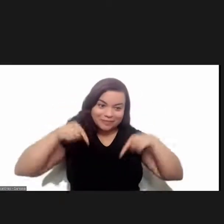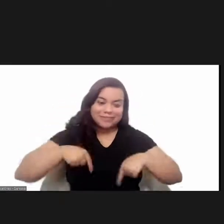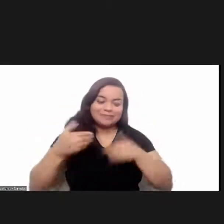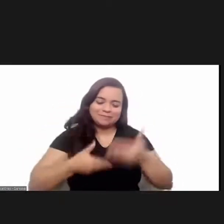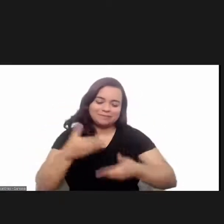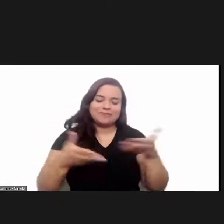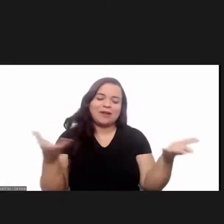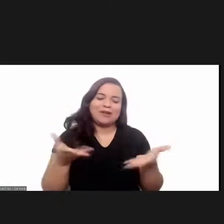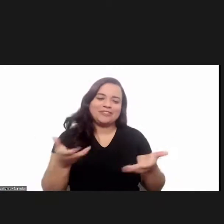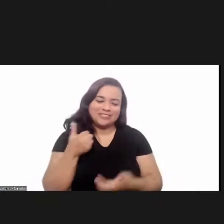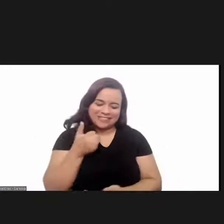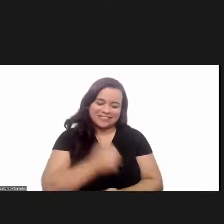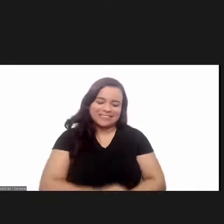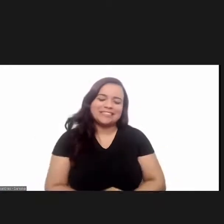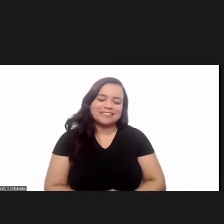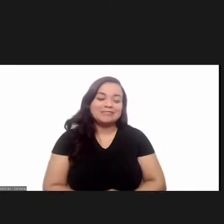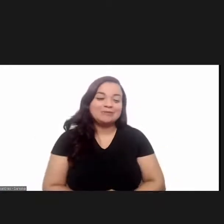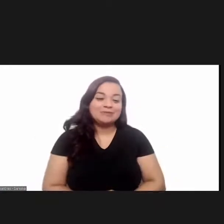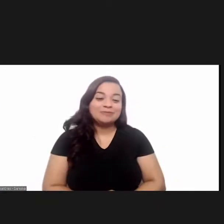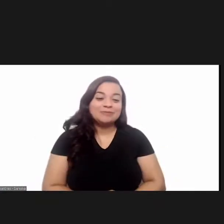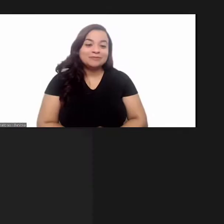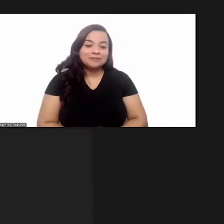event with over the course of today